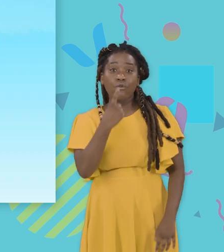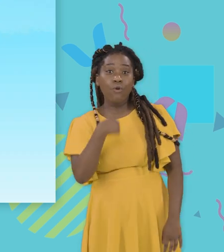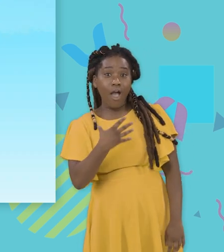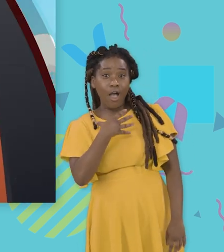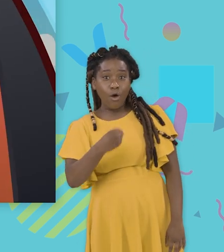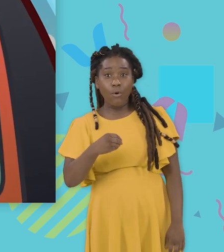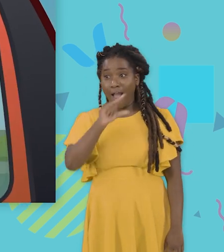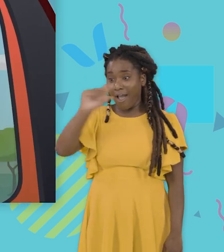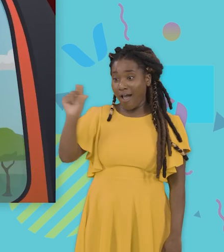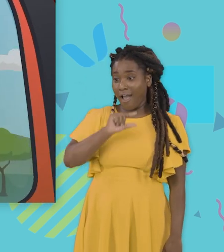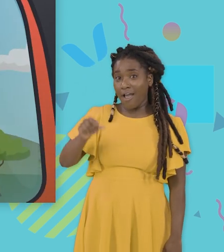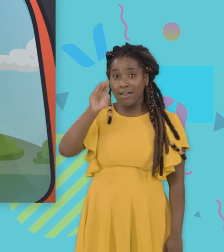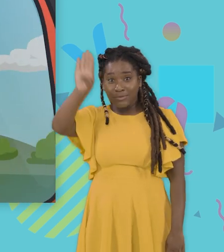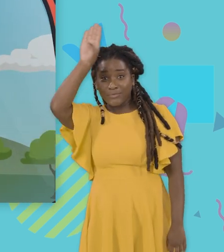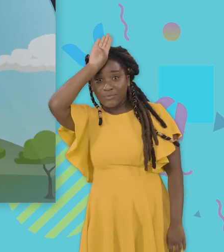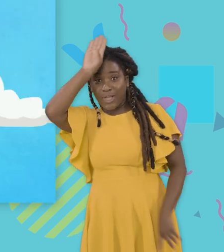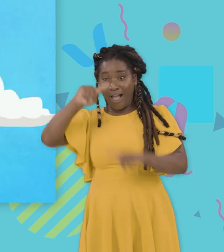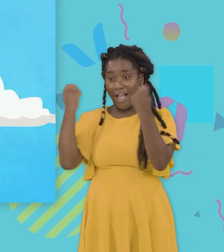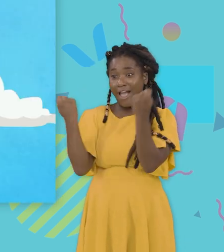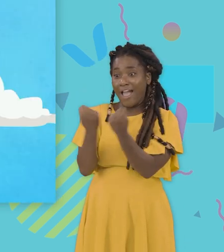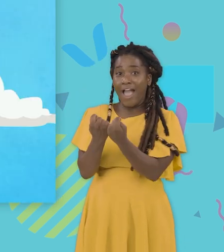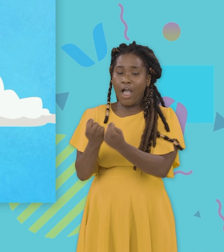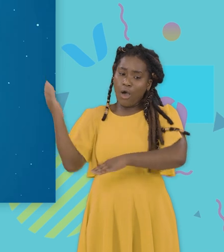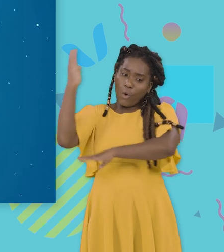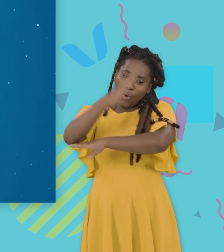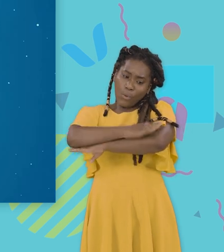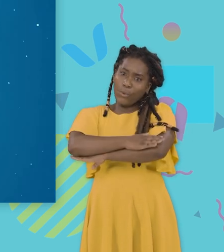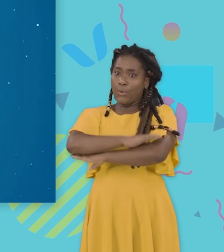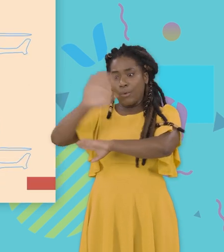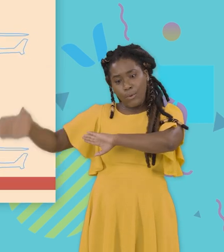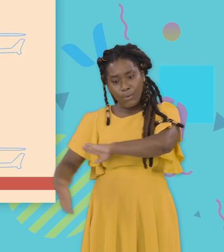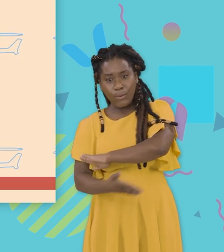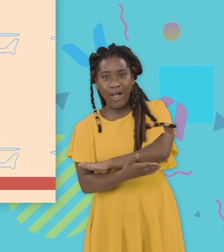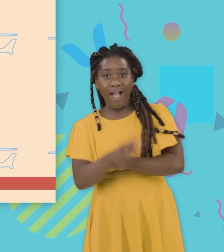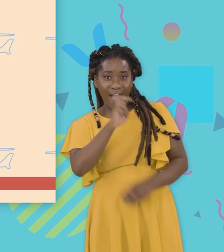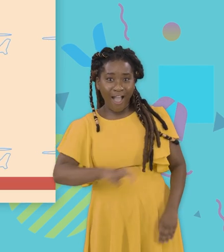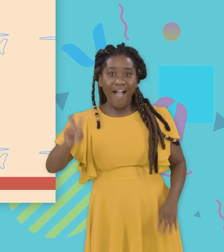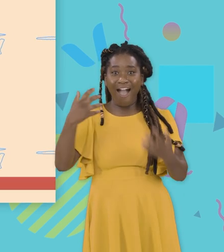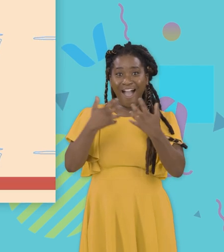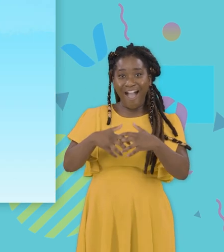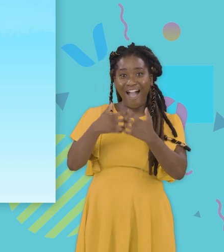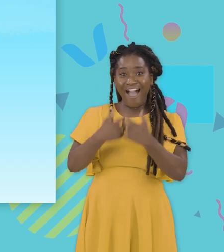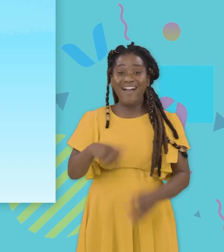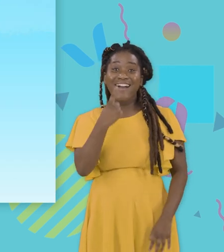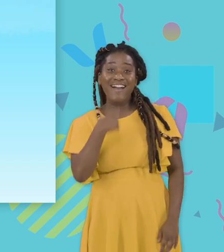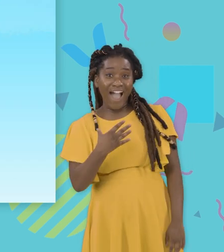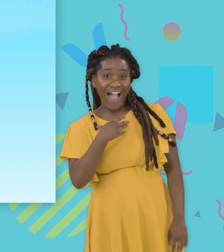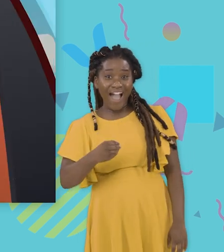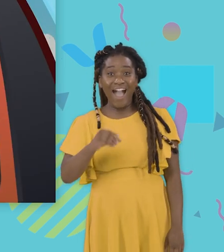white For the firefighting team Flying day and night It's a transport machine It's red and white For